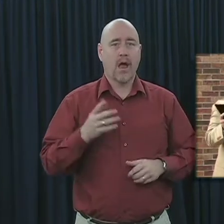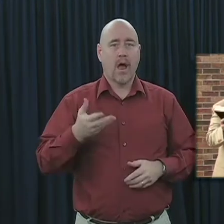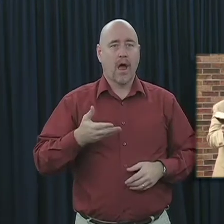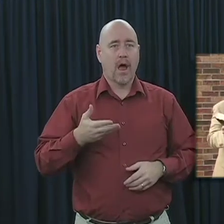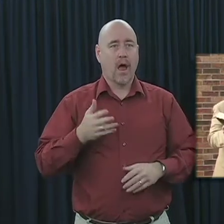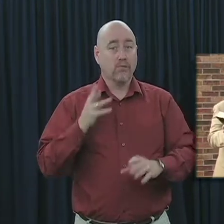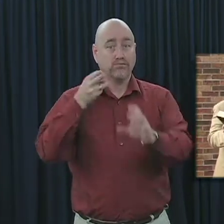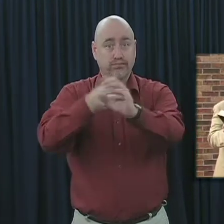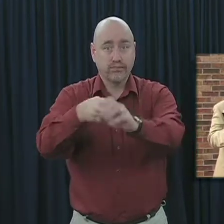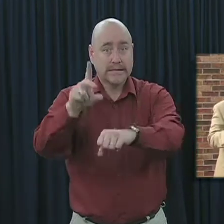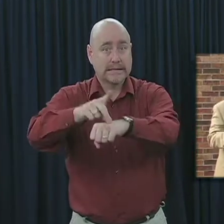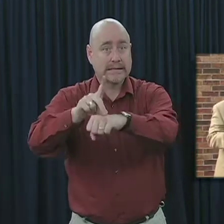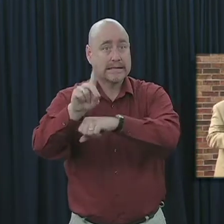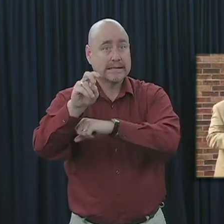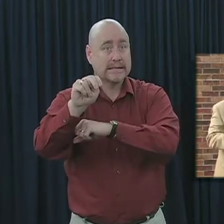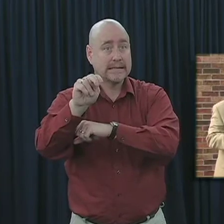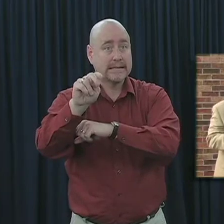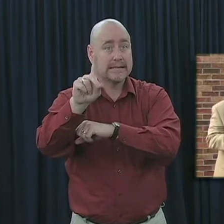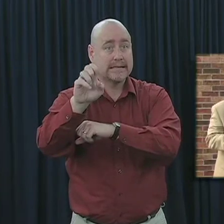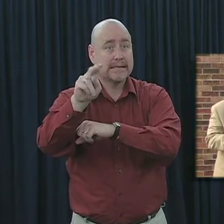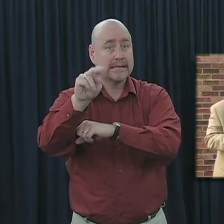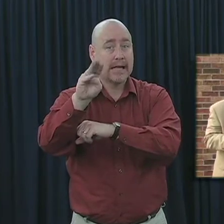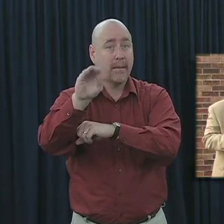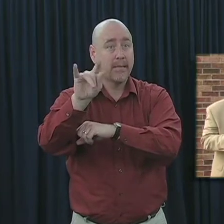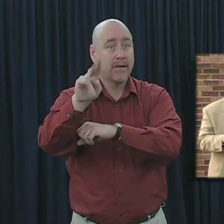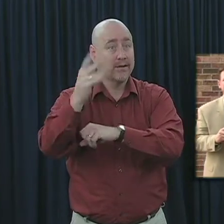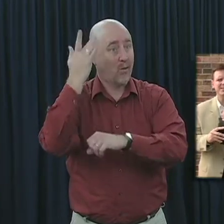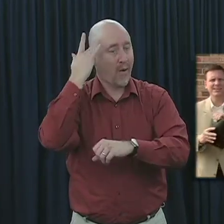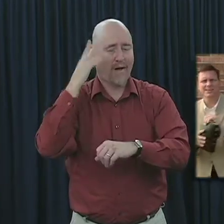a denomination because, of course, at that time, none existed.